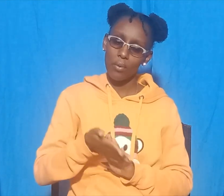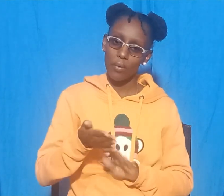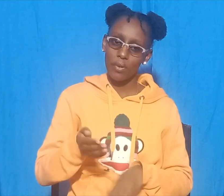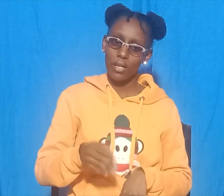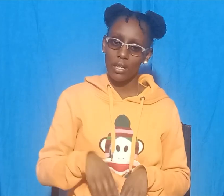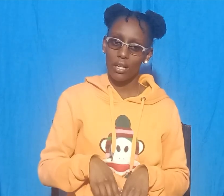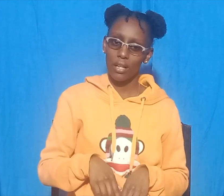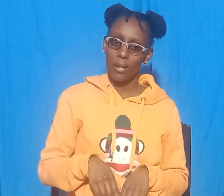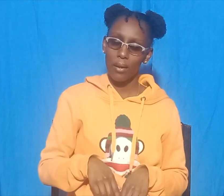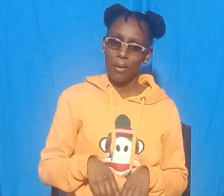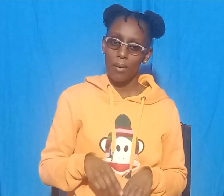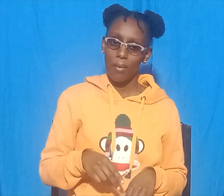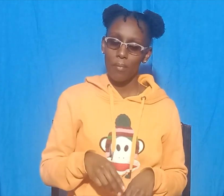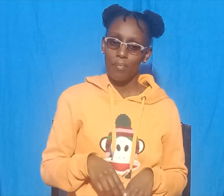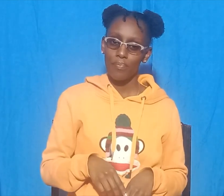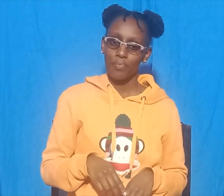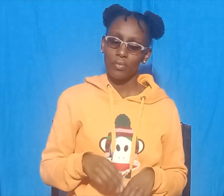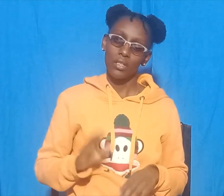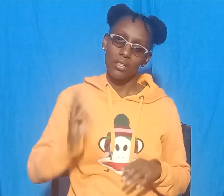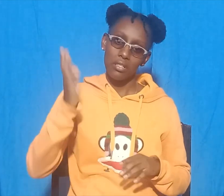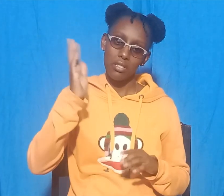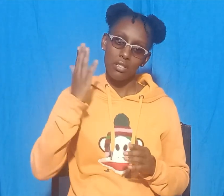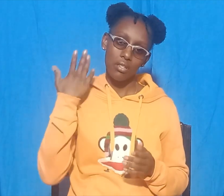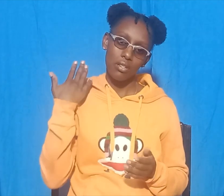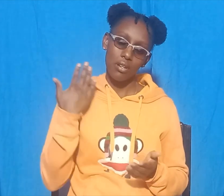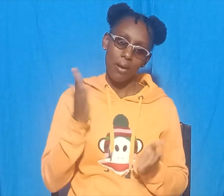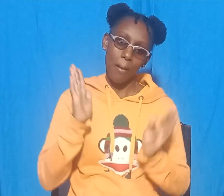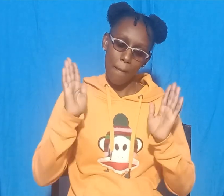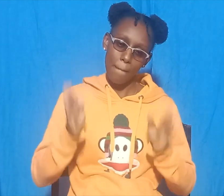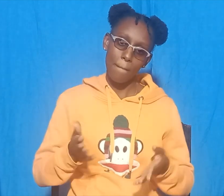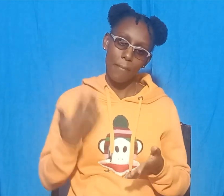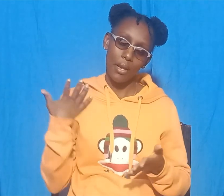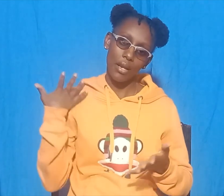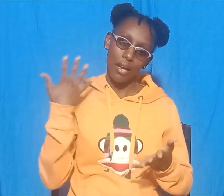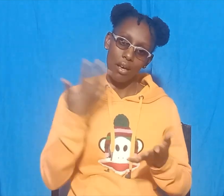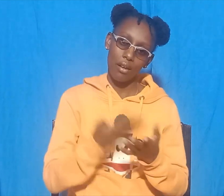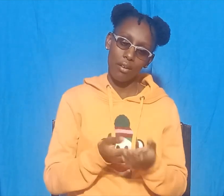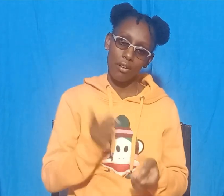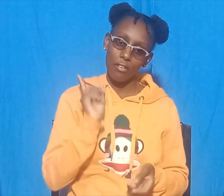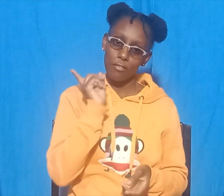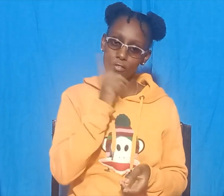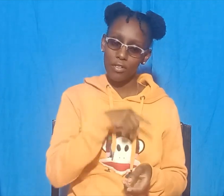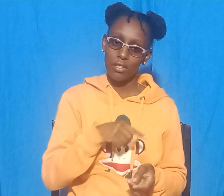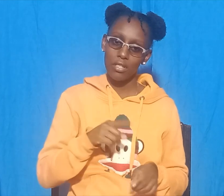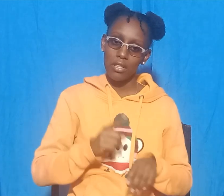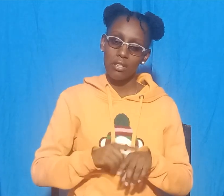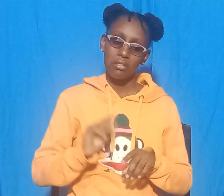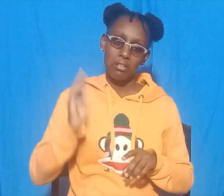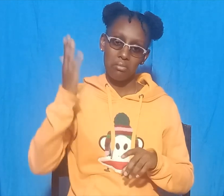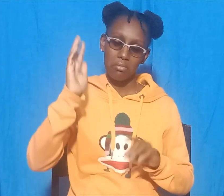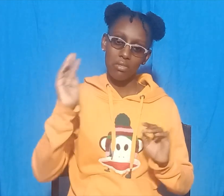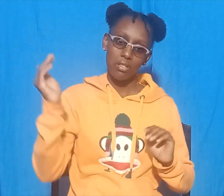They came again to the big tree. The monkey climbed up the tree saying,